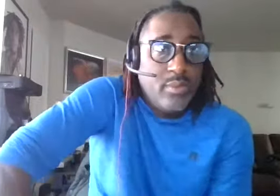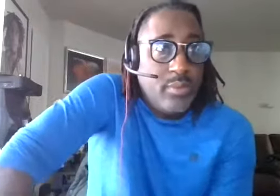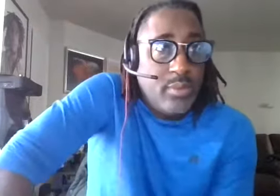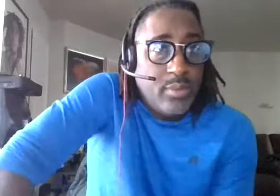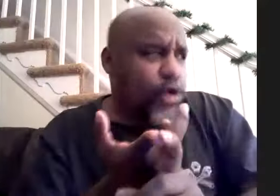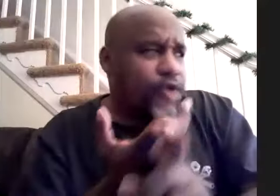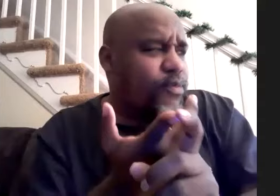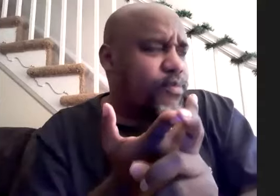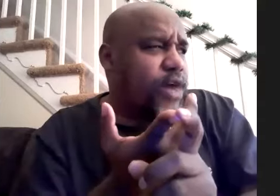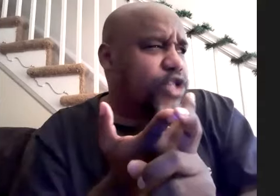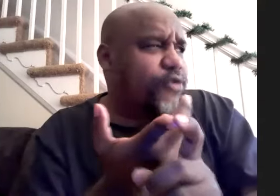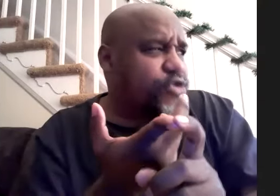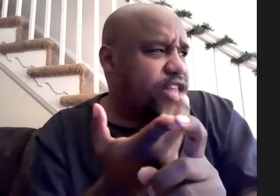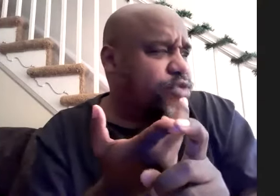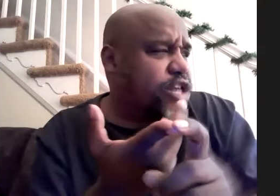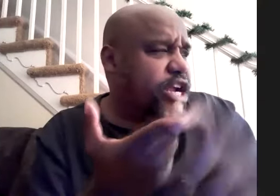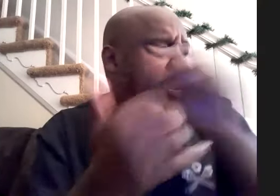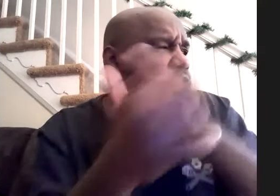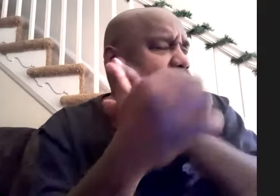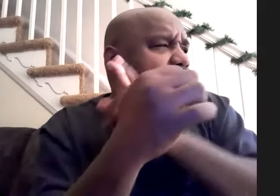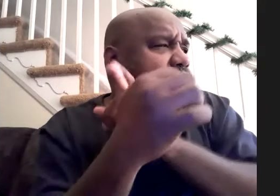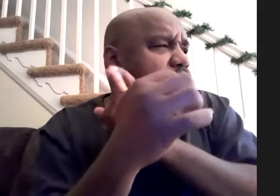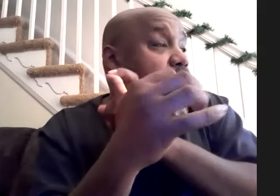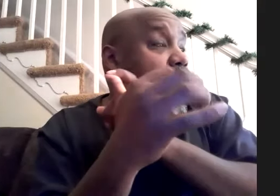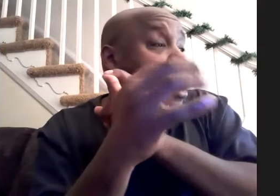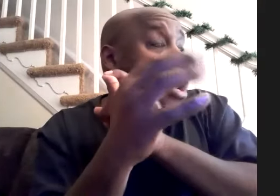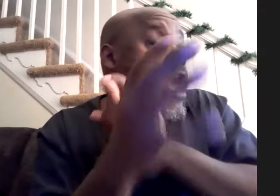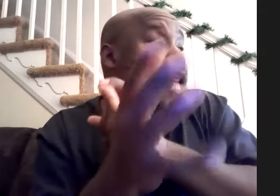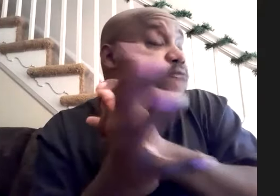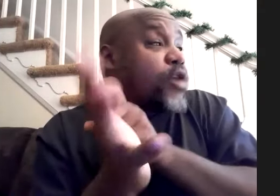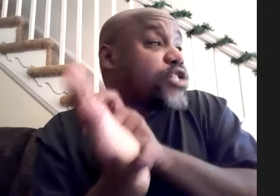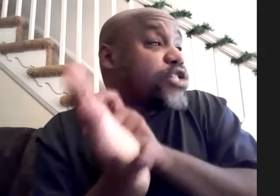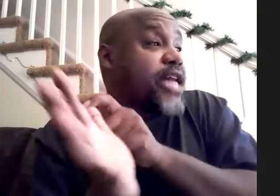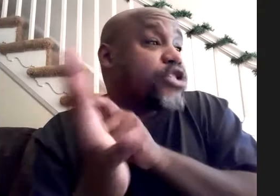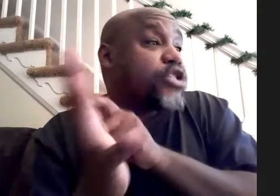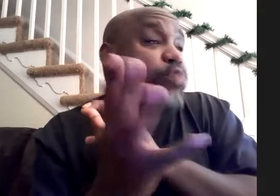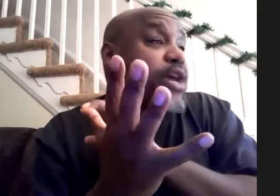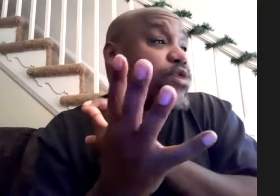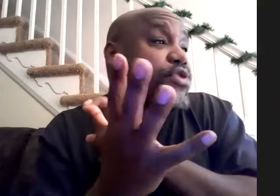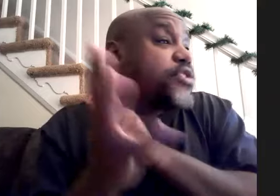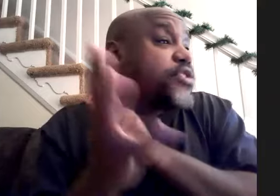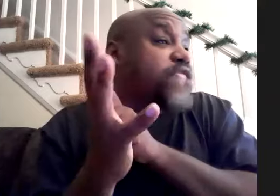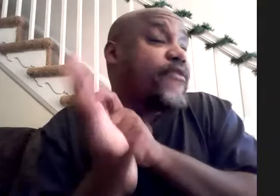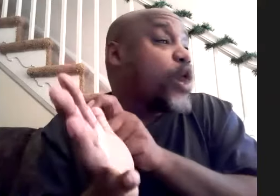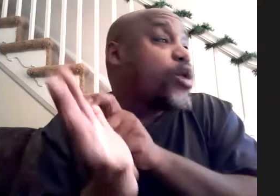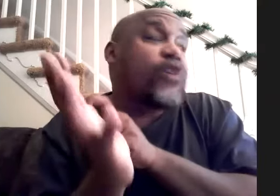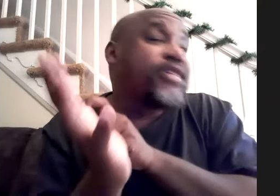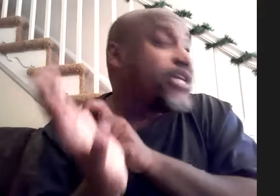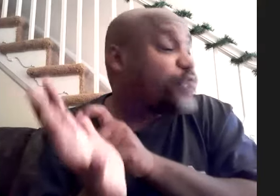rick's couture from uh 24 7 was on it right uh eddie martinez who's played with david bowie run dmc